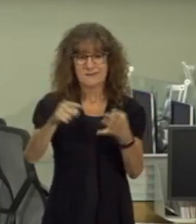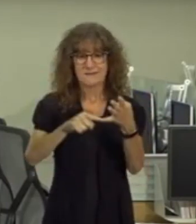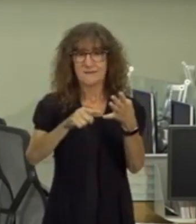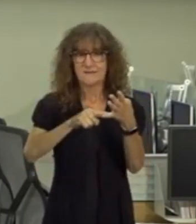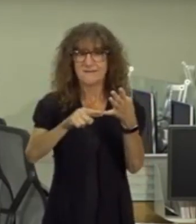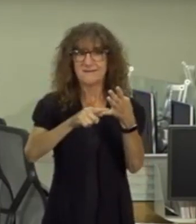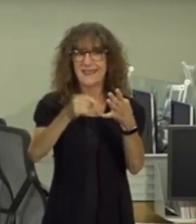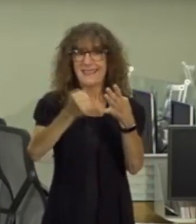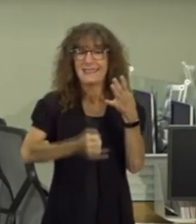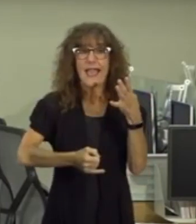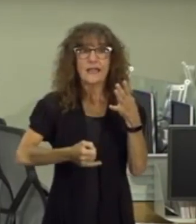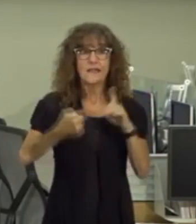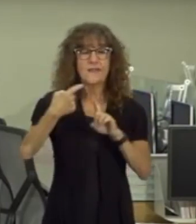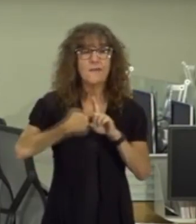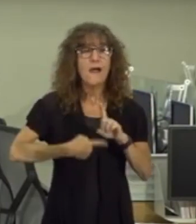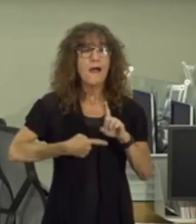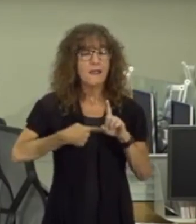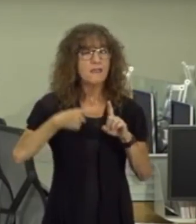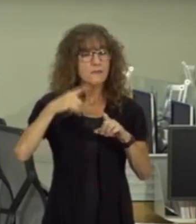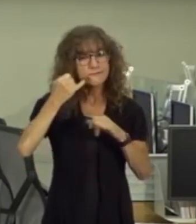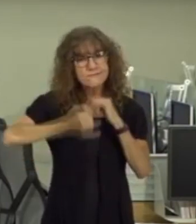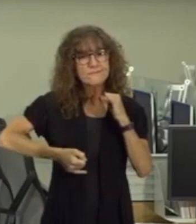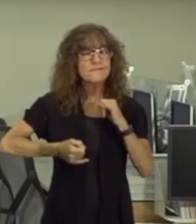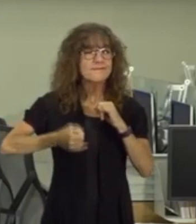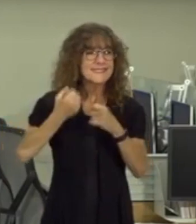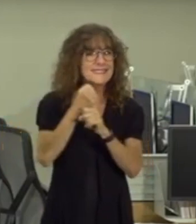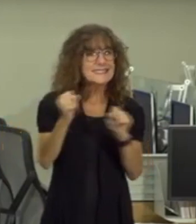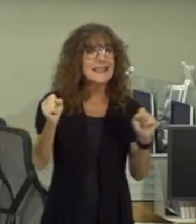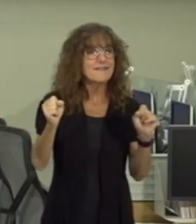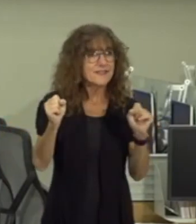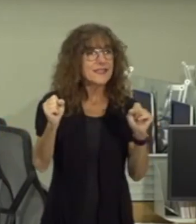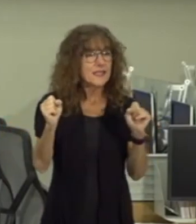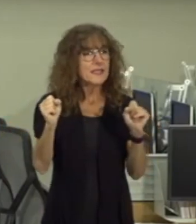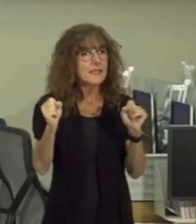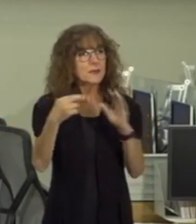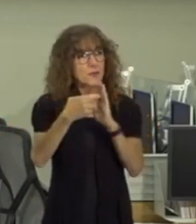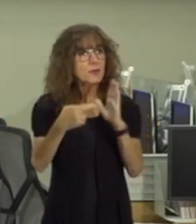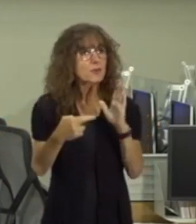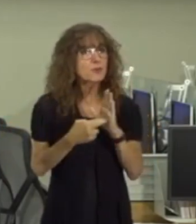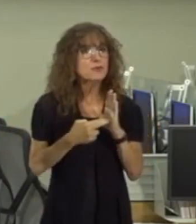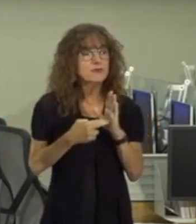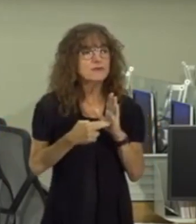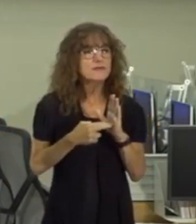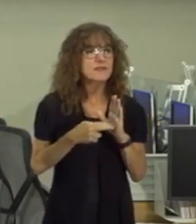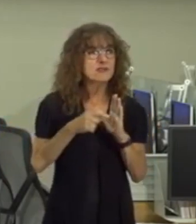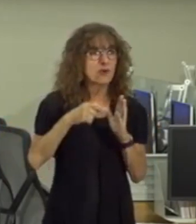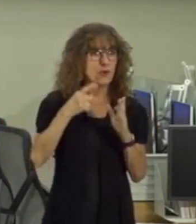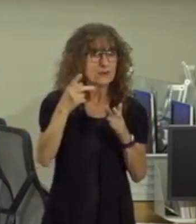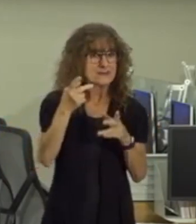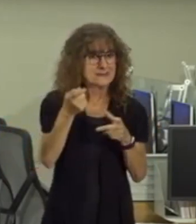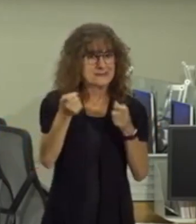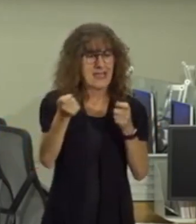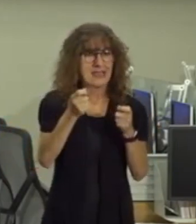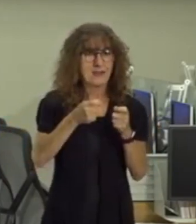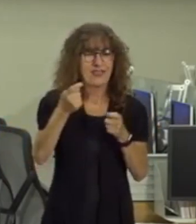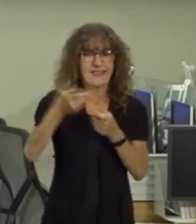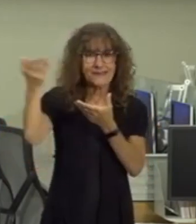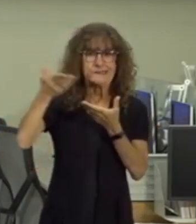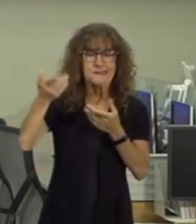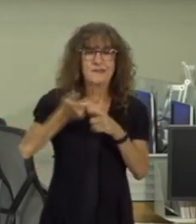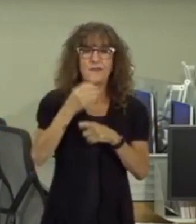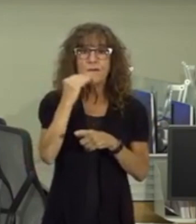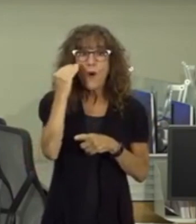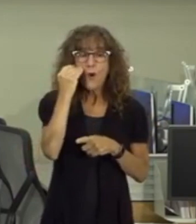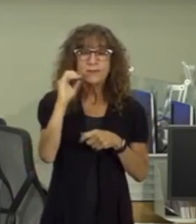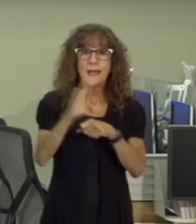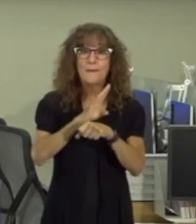finalizing safety precautions that must be in place to safely handle the items that will be brought out of people's homes and businesses we want to make sure that our